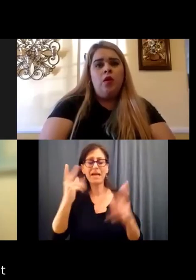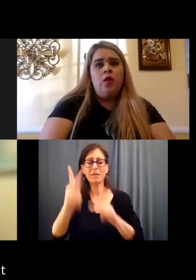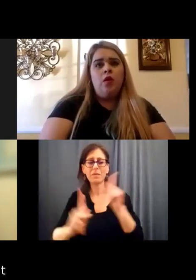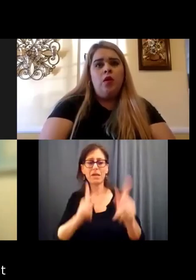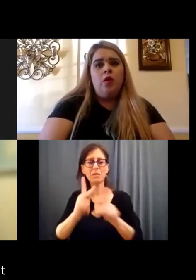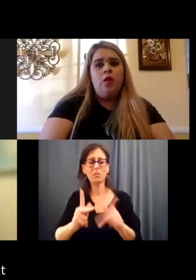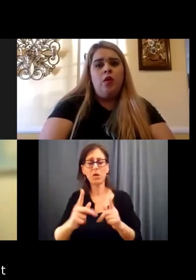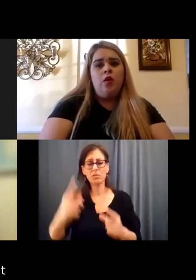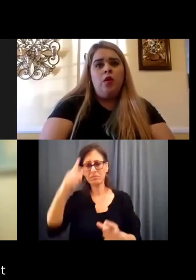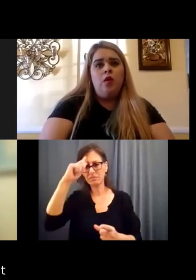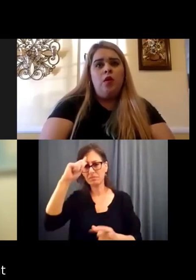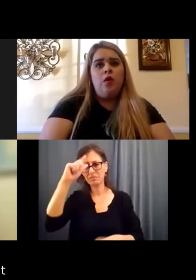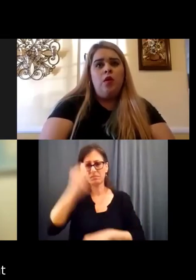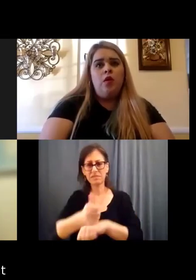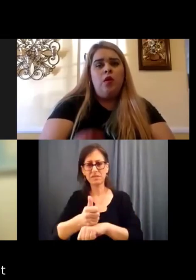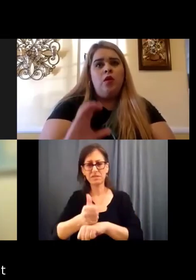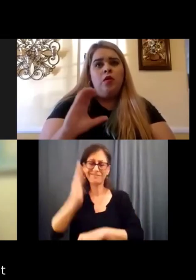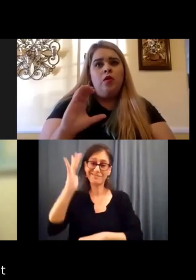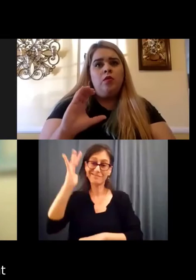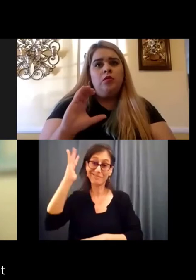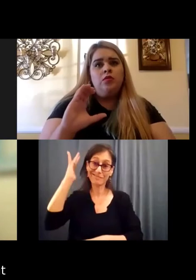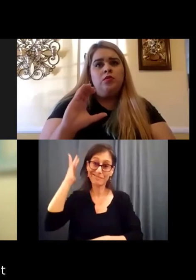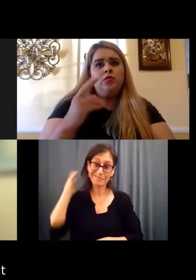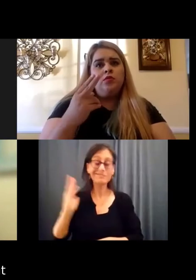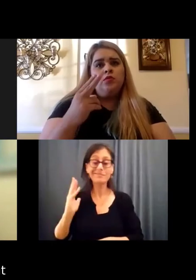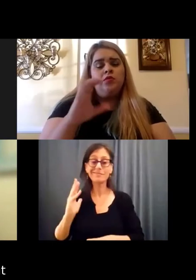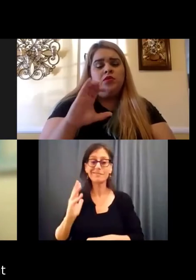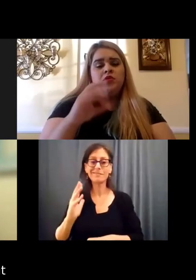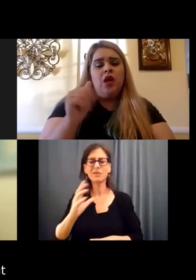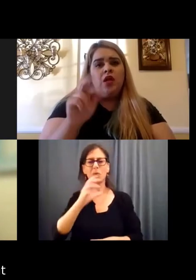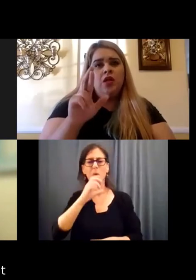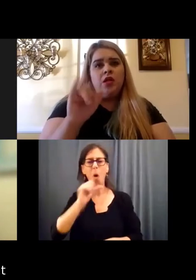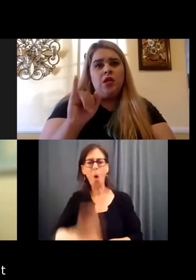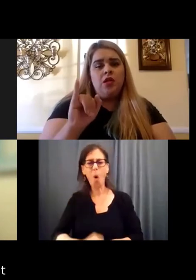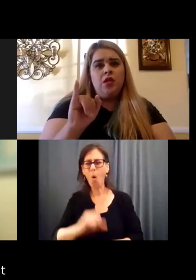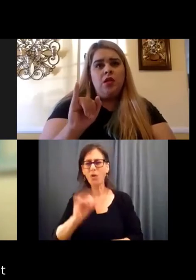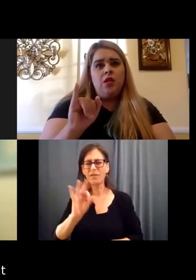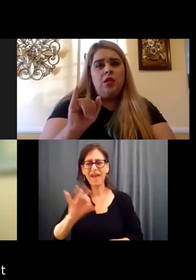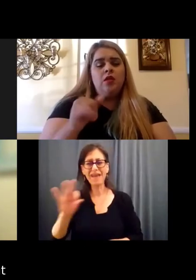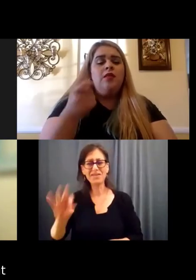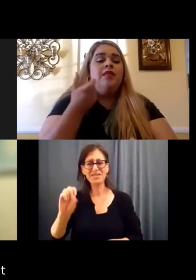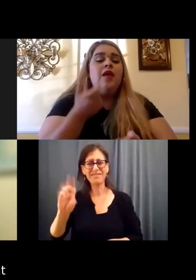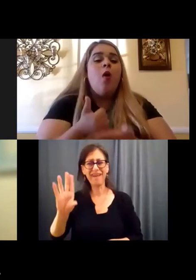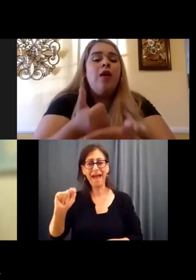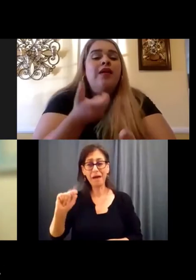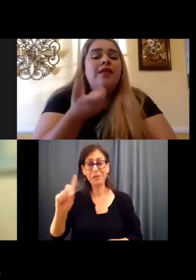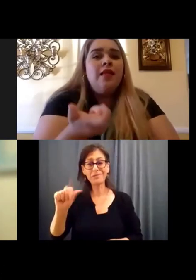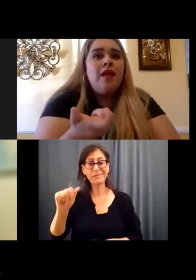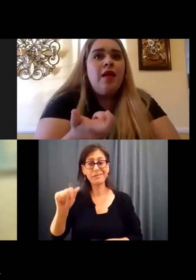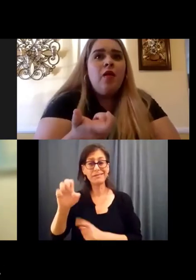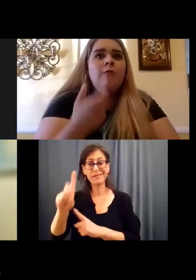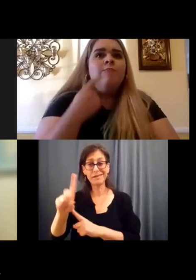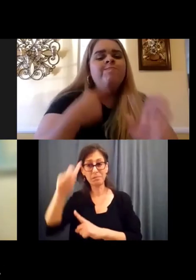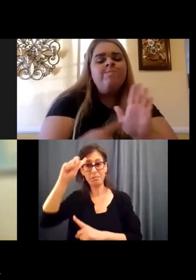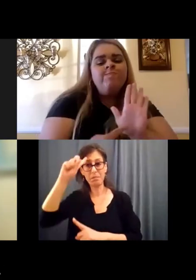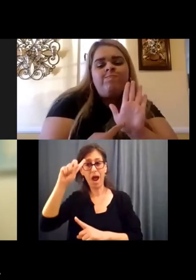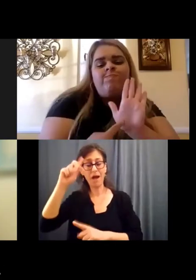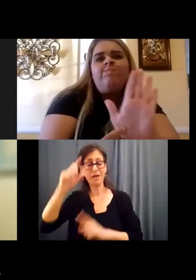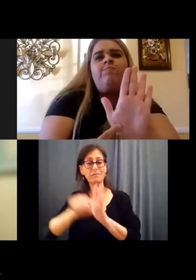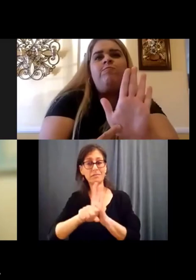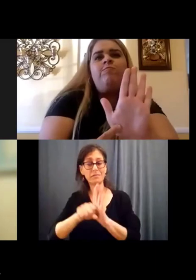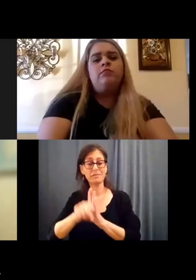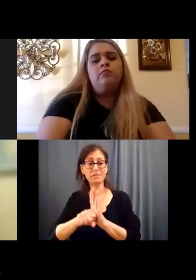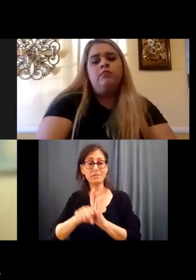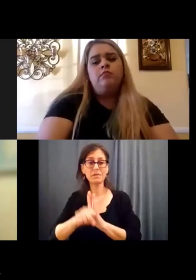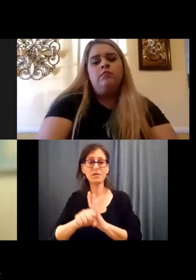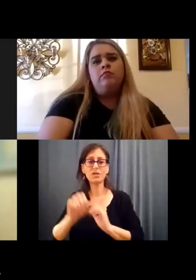model and that's been so outdated for such a long time. So the sports in the